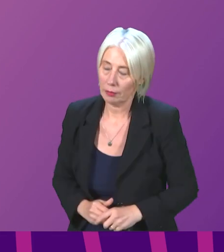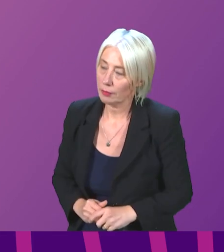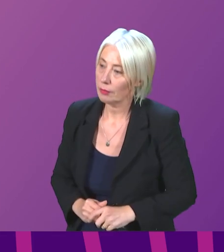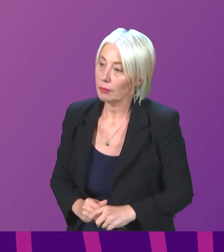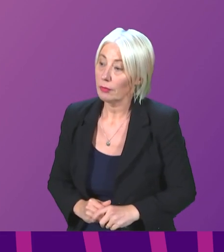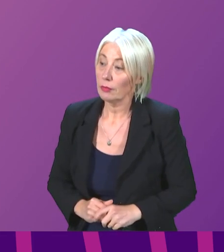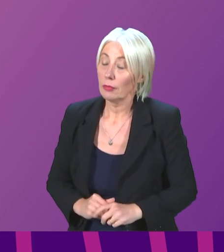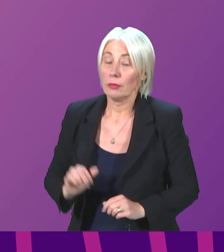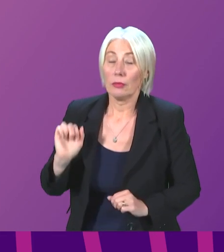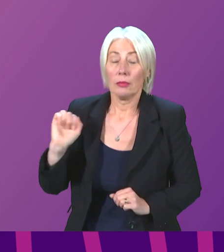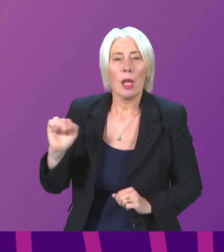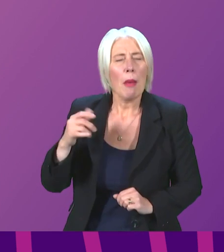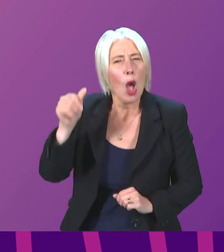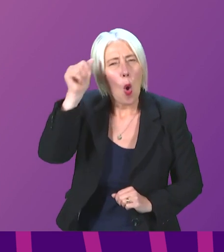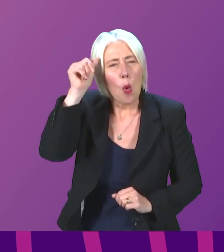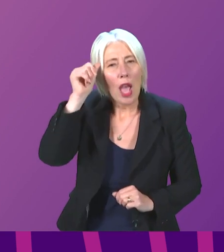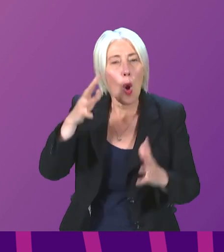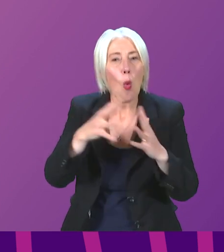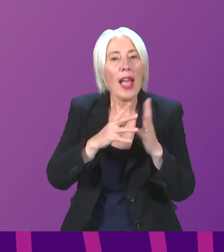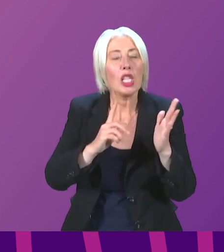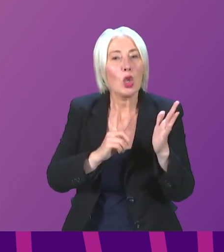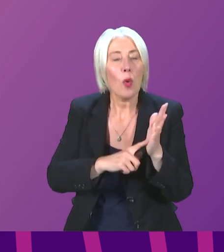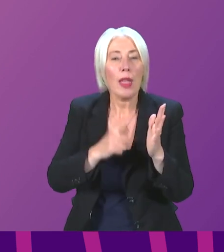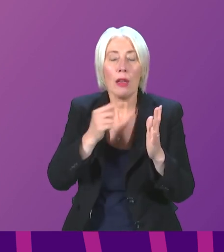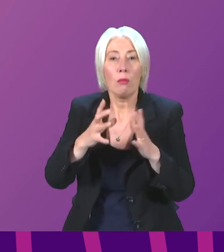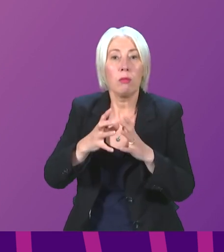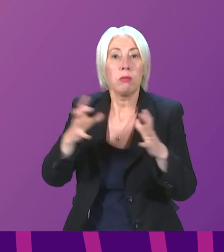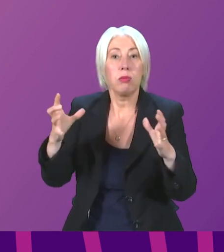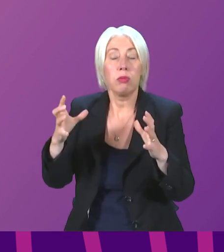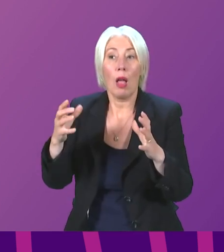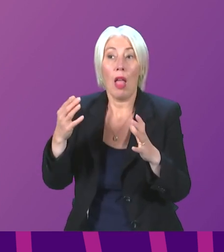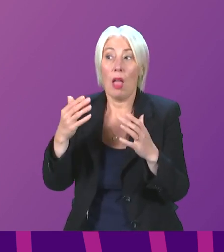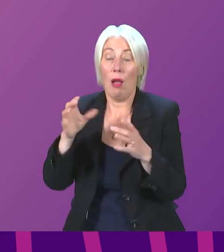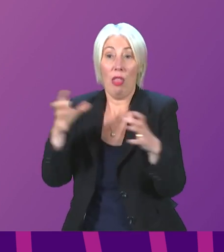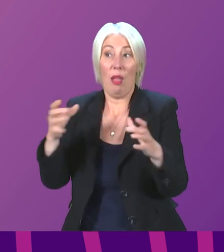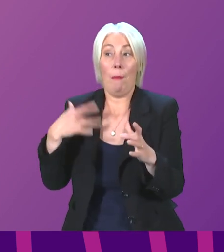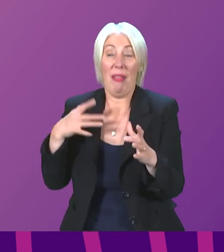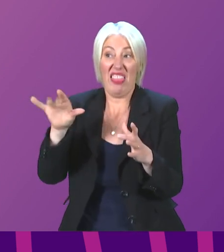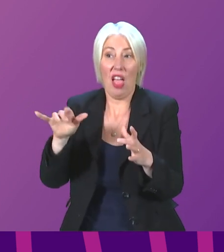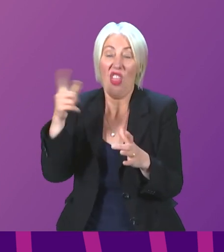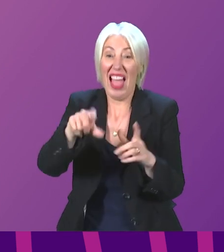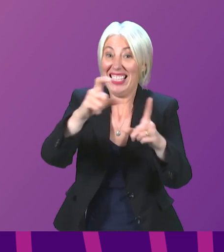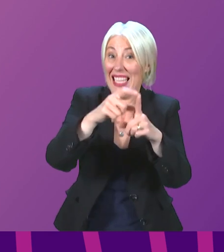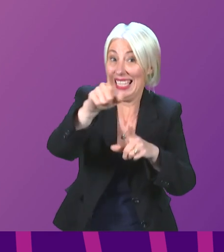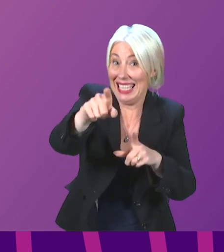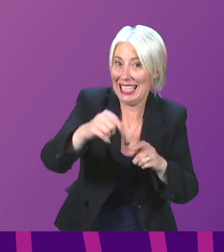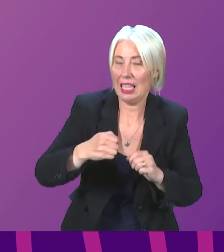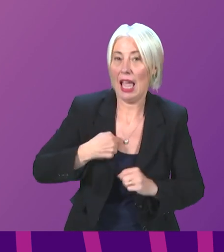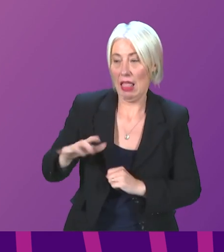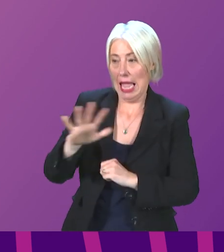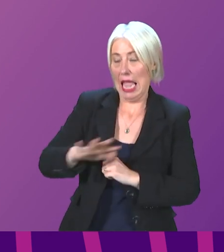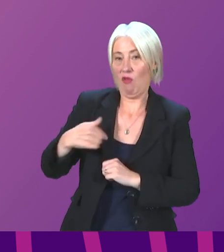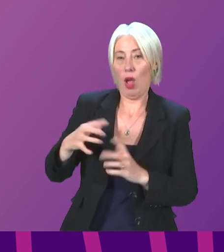The Cabinet Secretary may be aware that West Lothian has a bigger population than the city of Dundee, and that my constituency of Longlithgow, the most